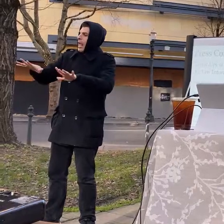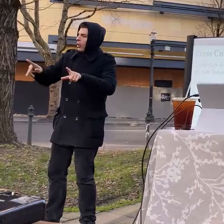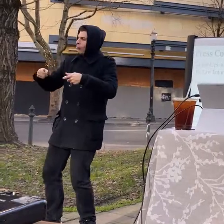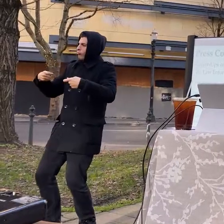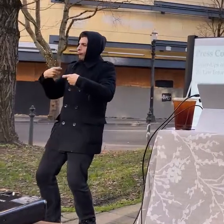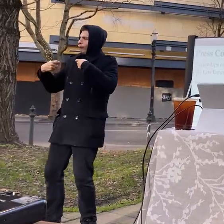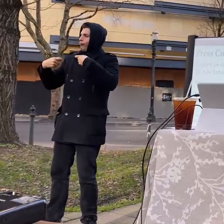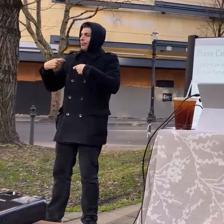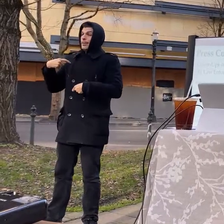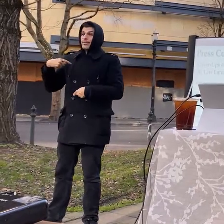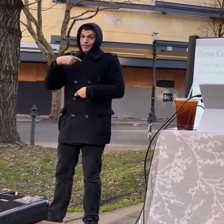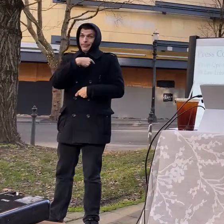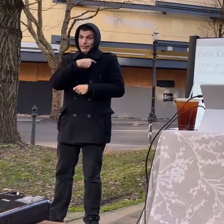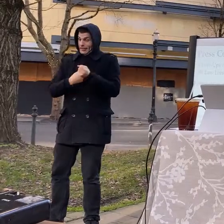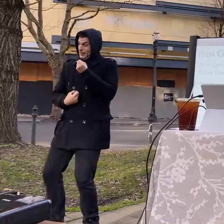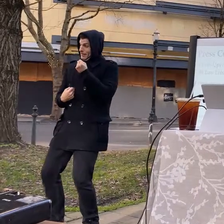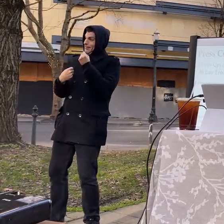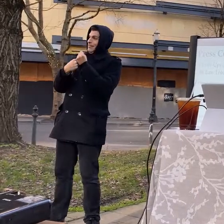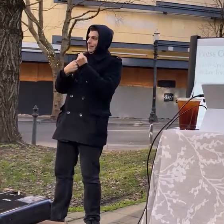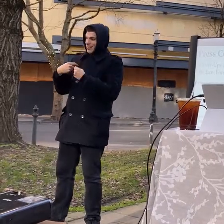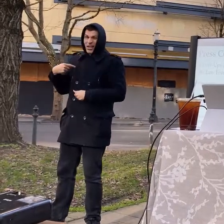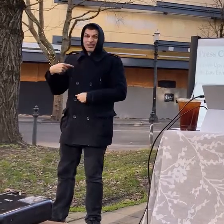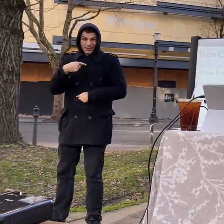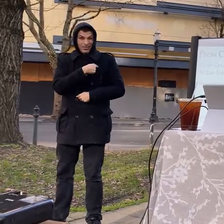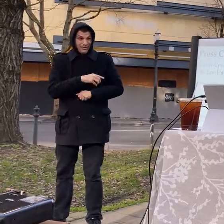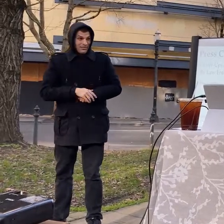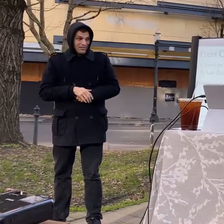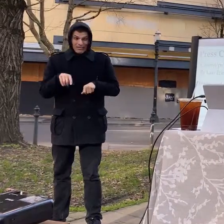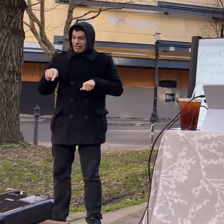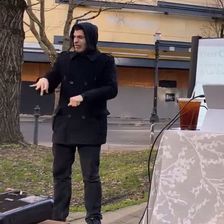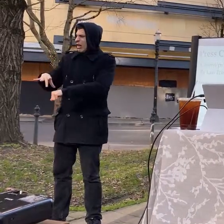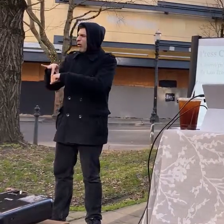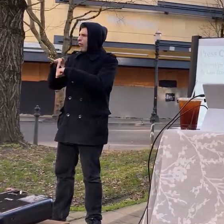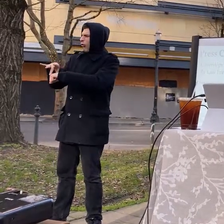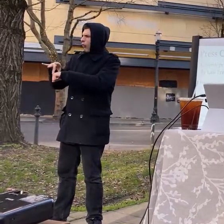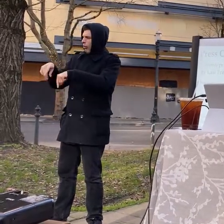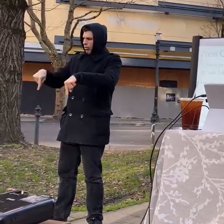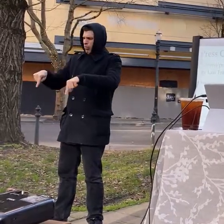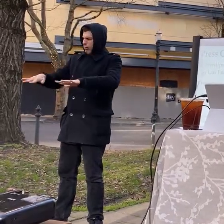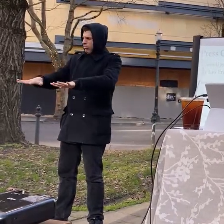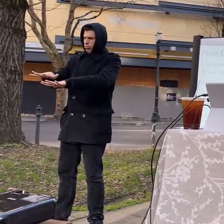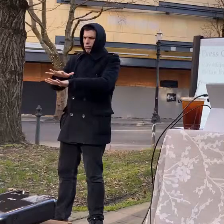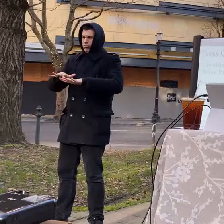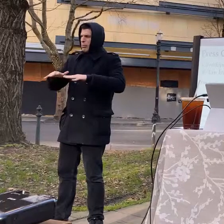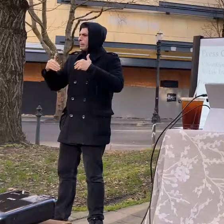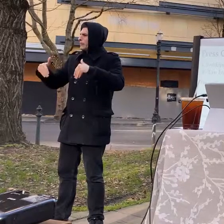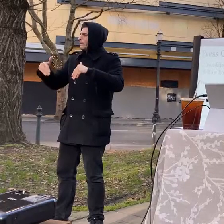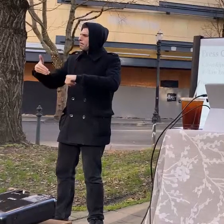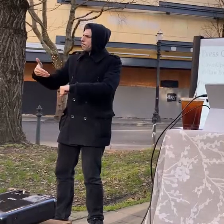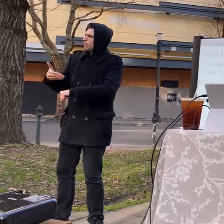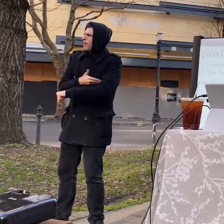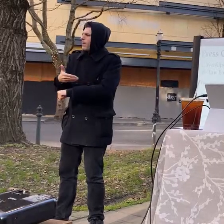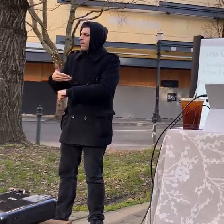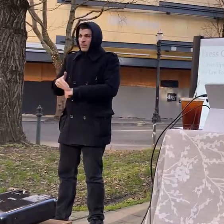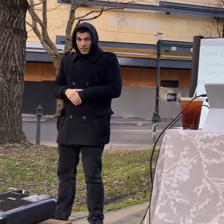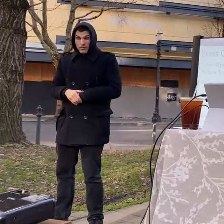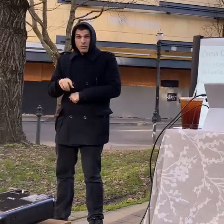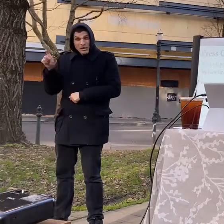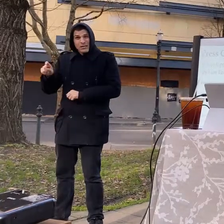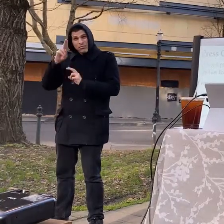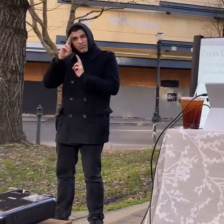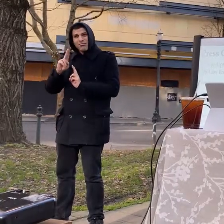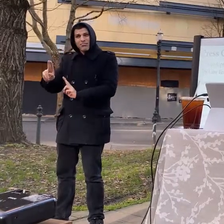pour out in front of us and before we take we have our meal we have to say chooosh which means water